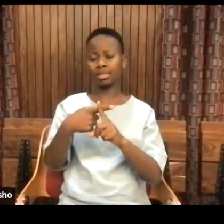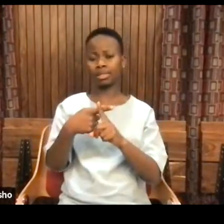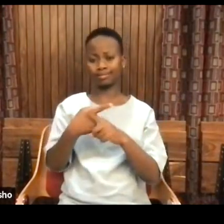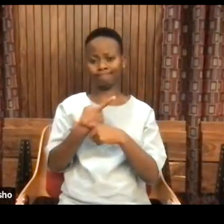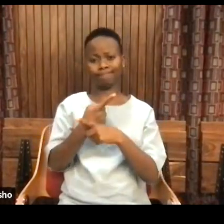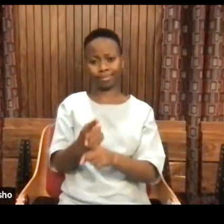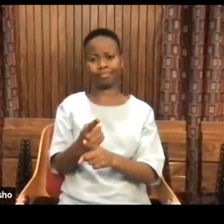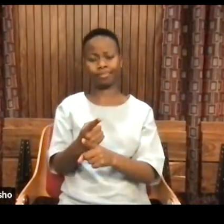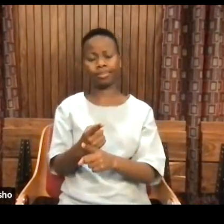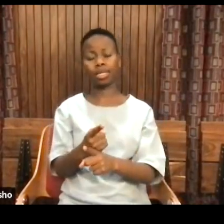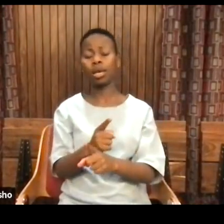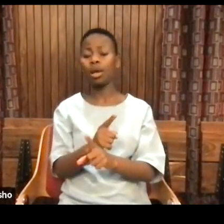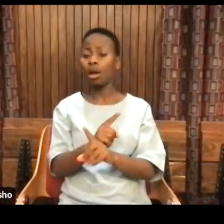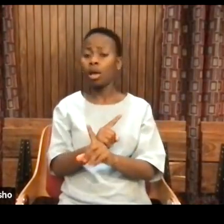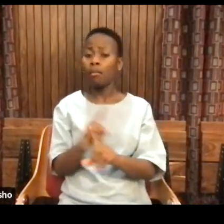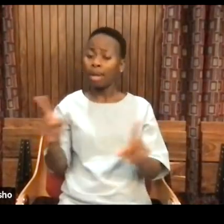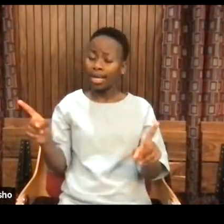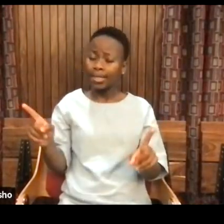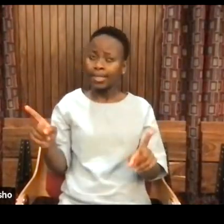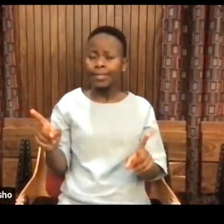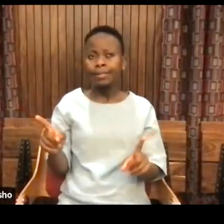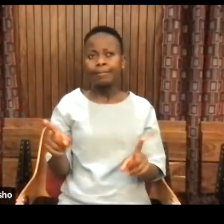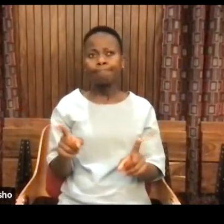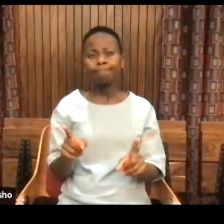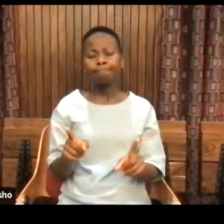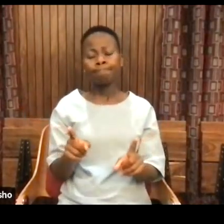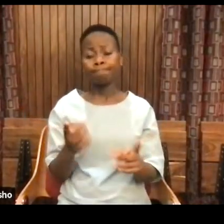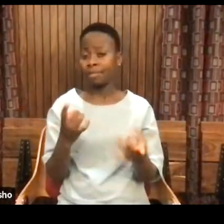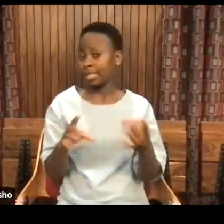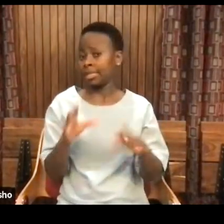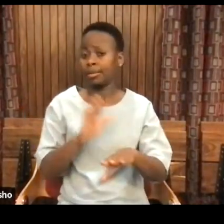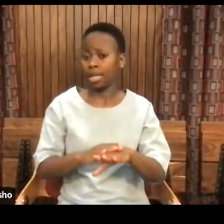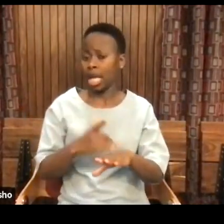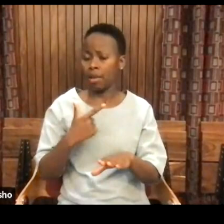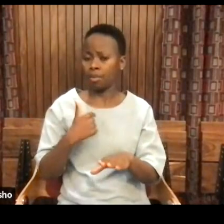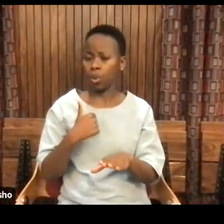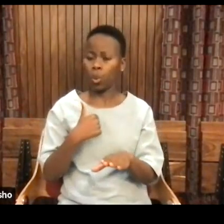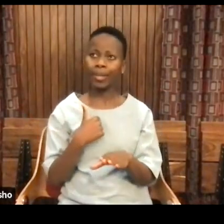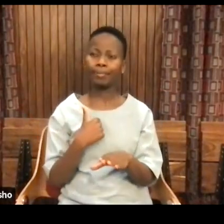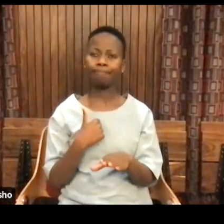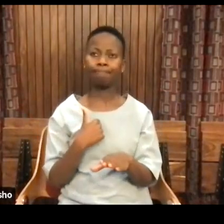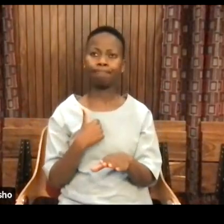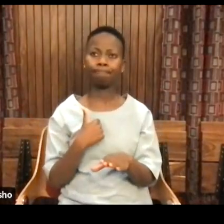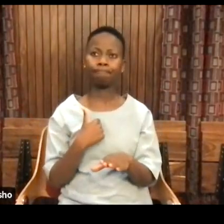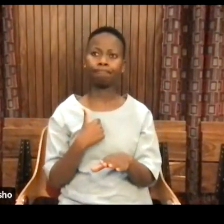Well, what we sometimes fail to understand is that we, too, are conditions.